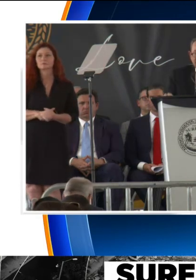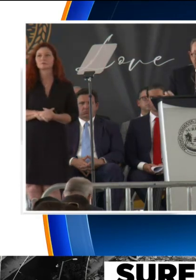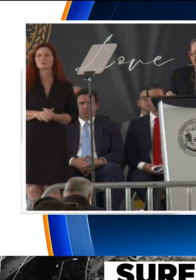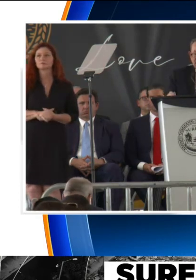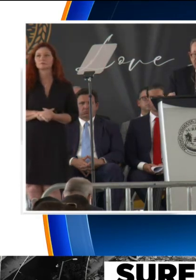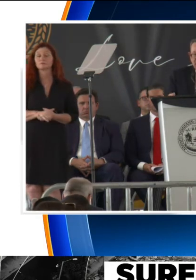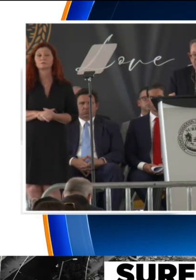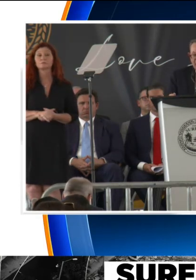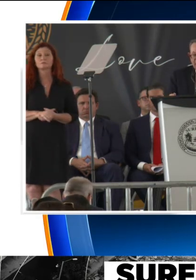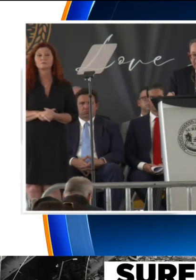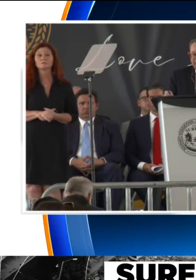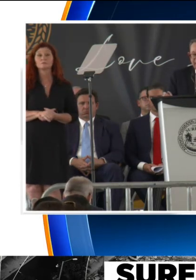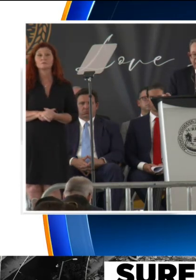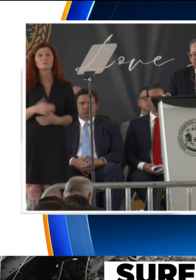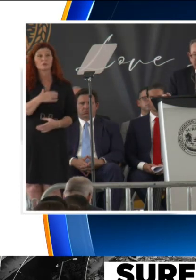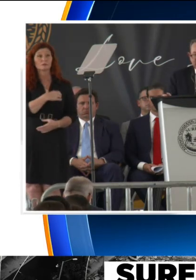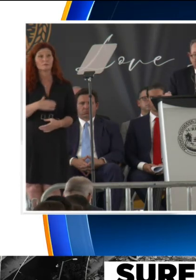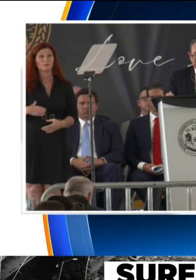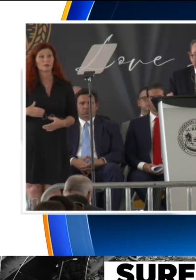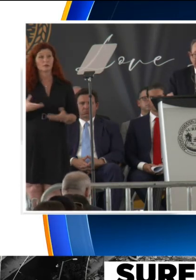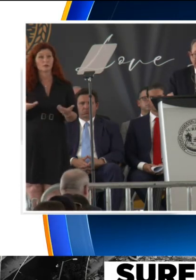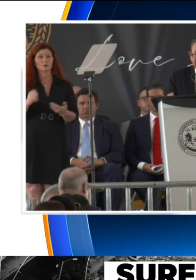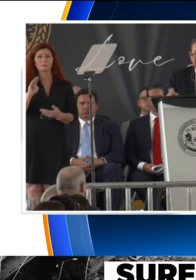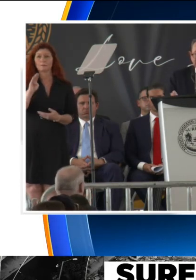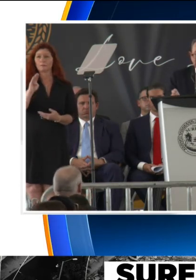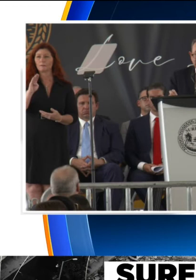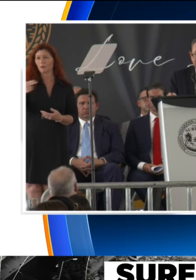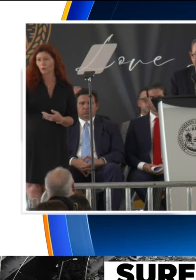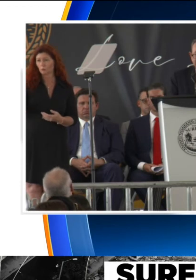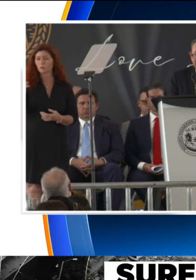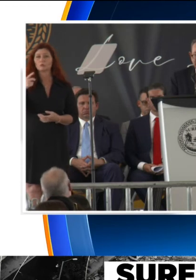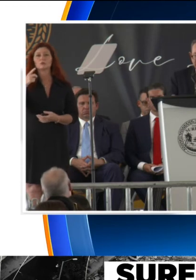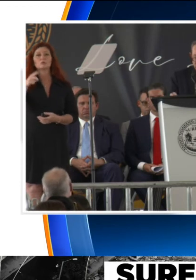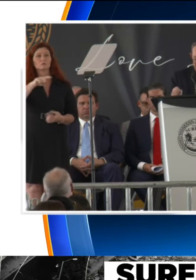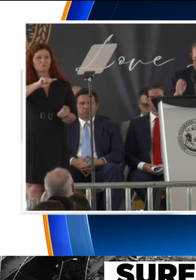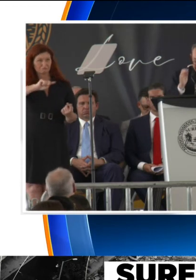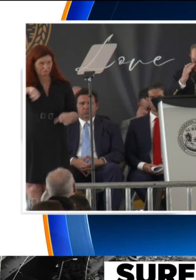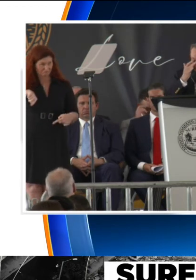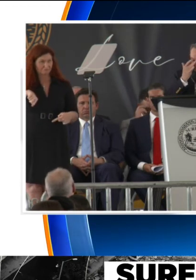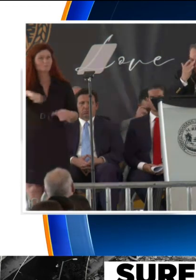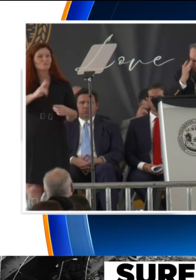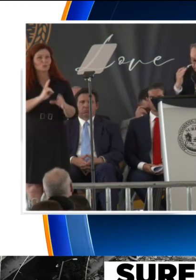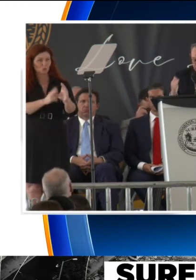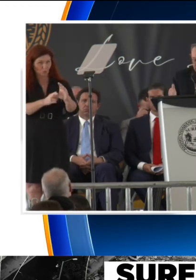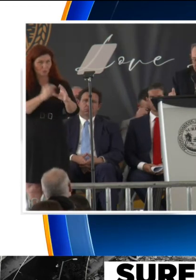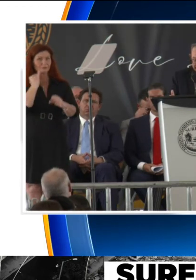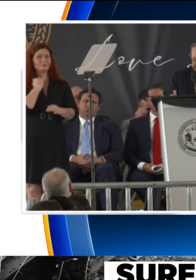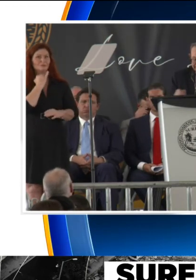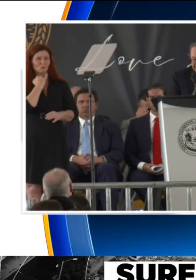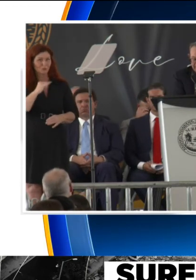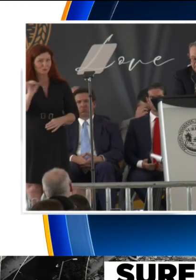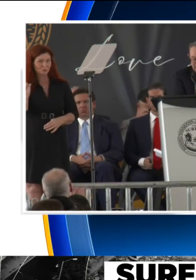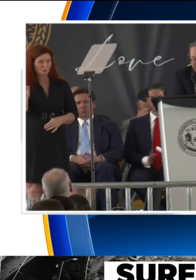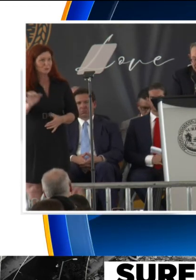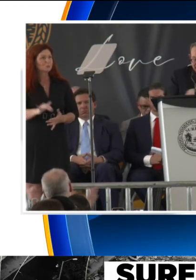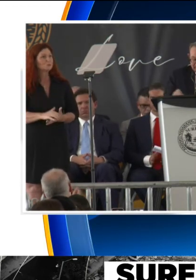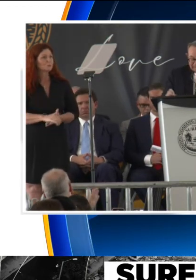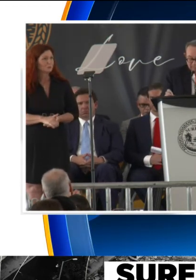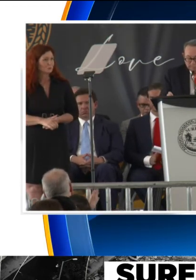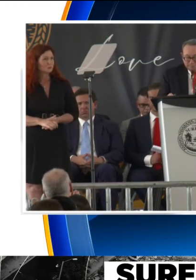The mayor of Ball Harbor, Gabe Grossman, came to that event as well. Thank